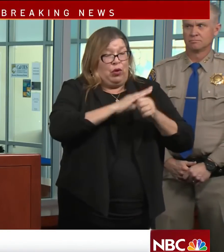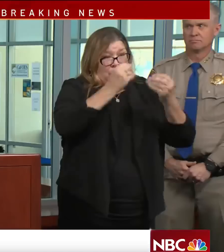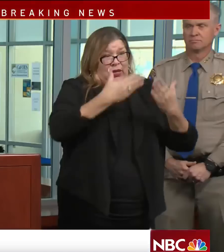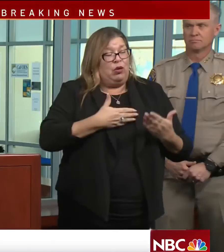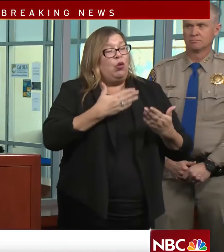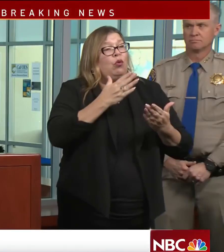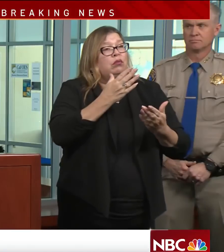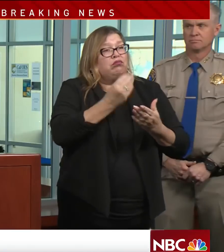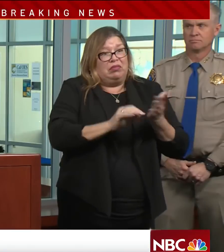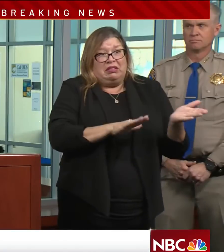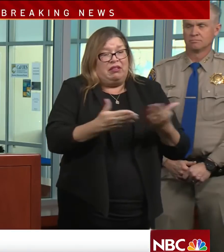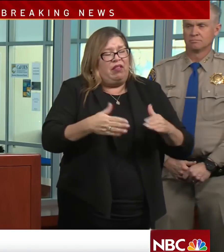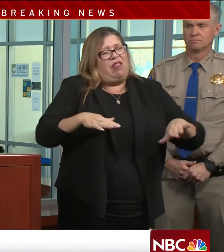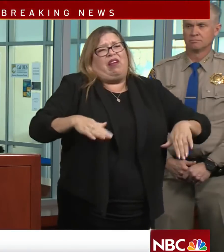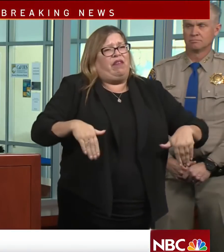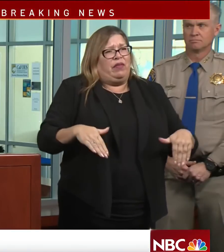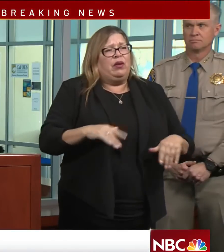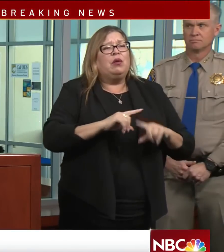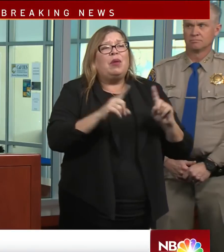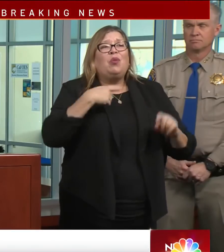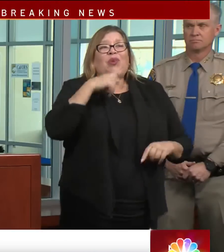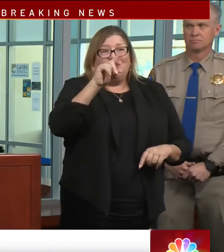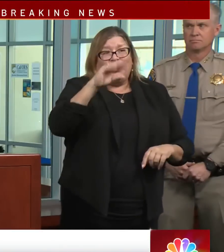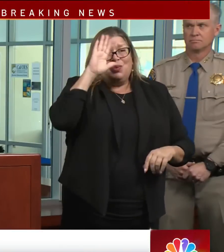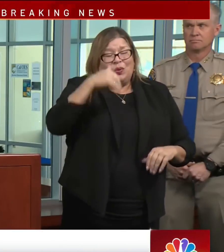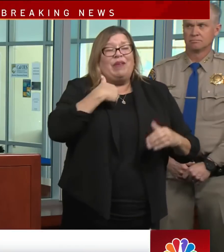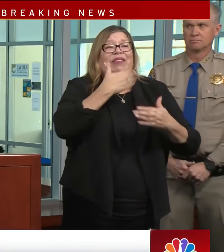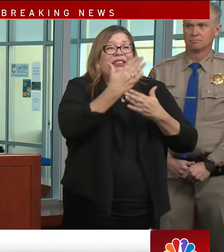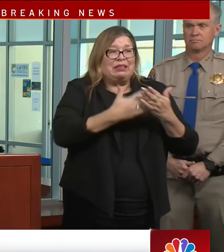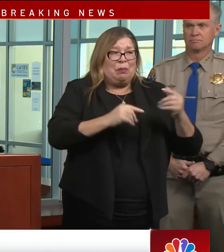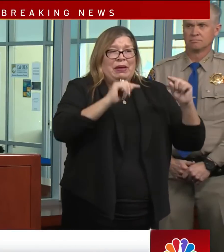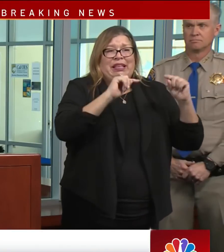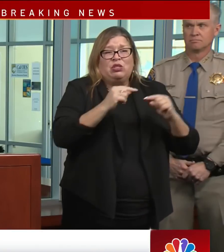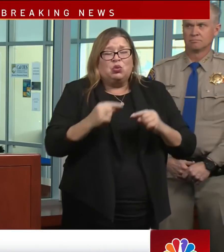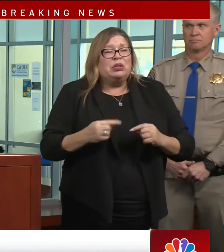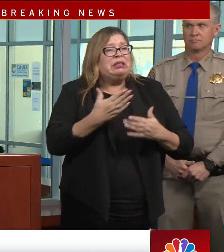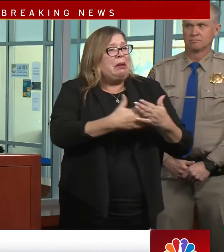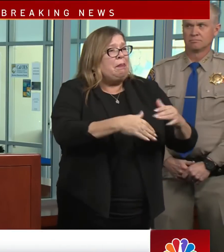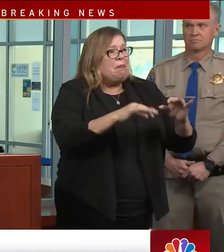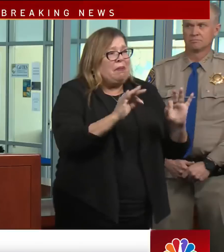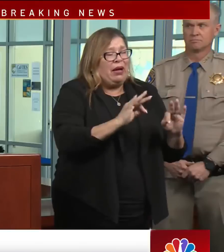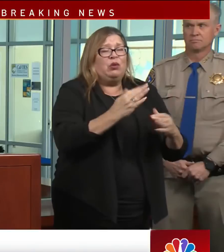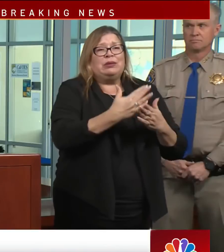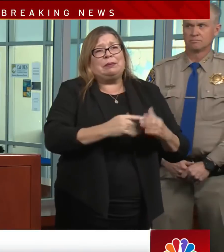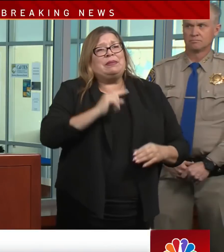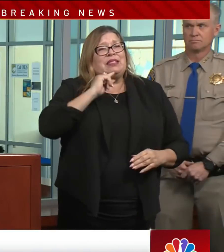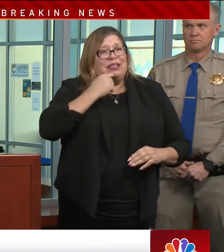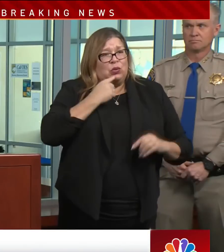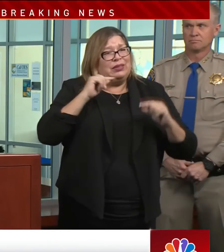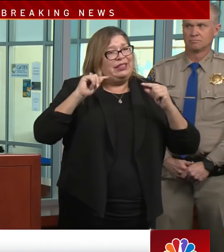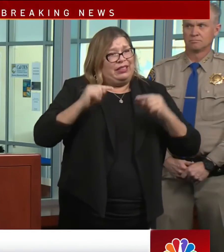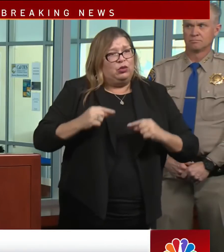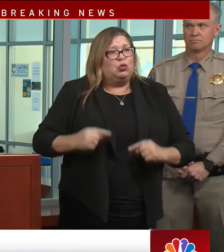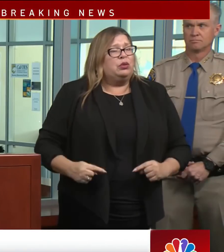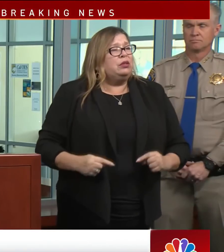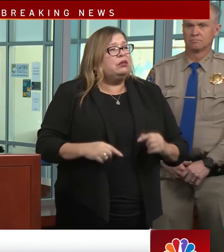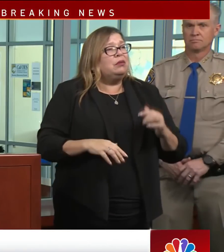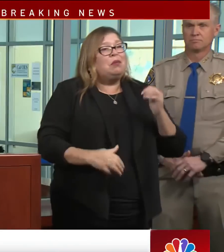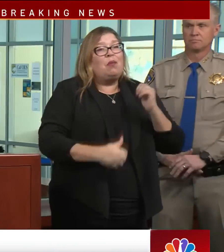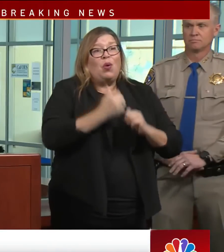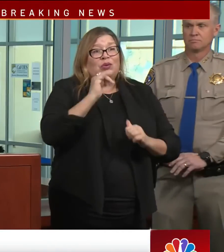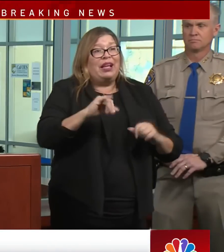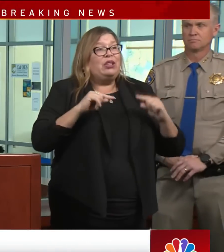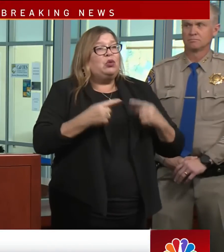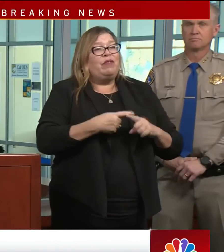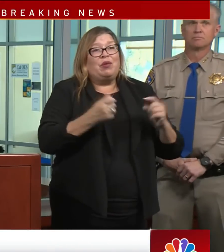But we do know that we've had some injuries that range from minor to moderate. And most of those were, again,